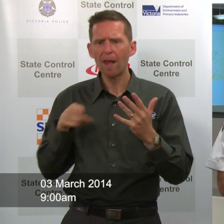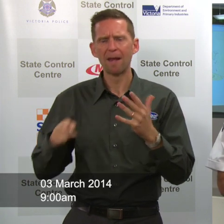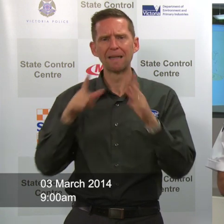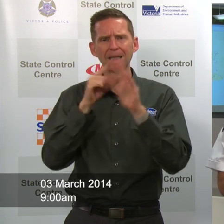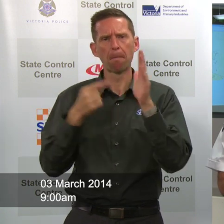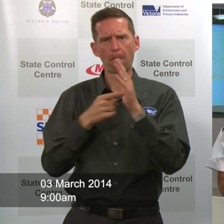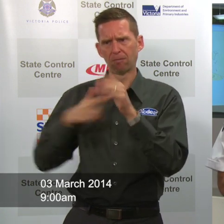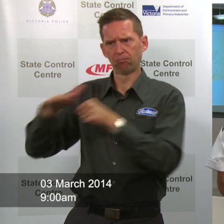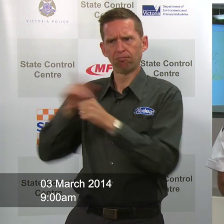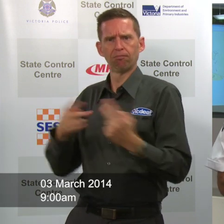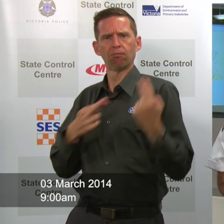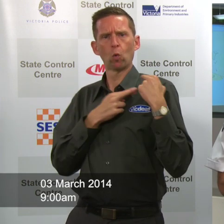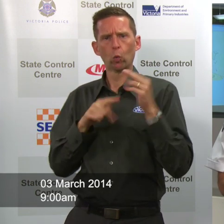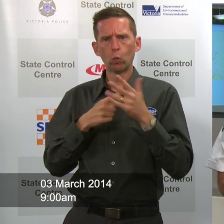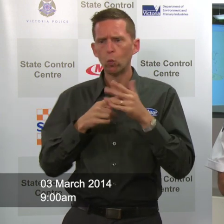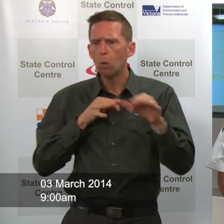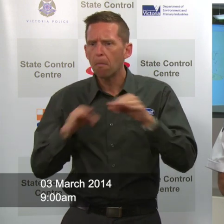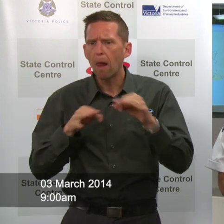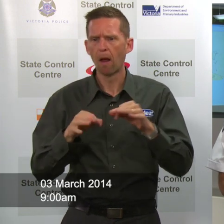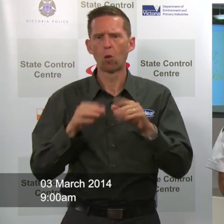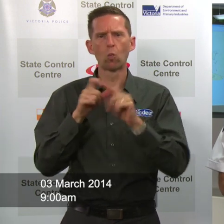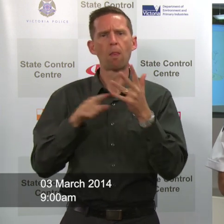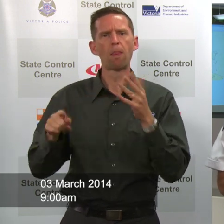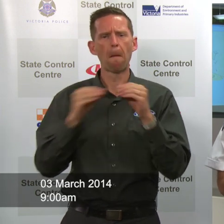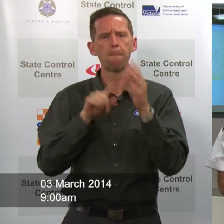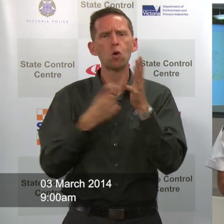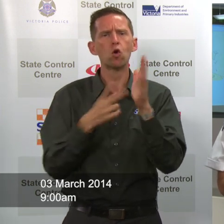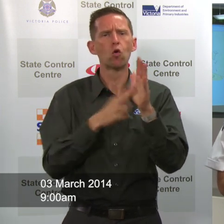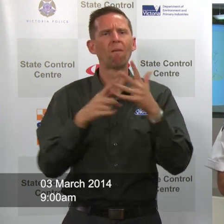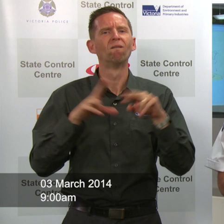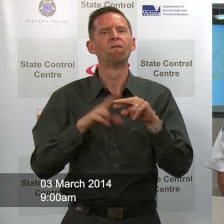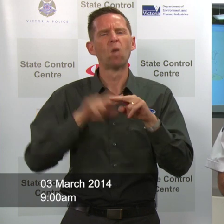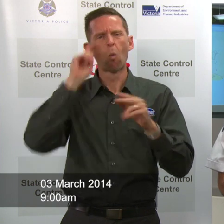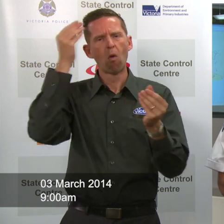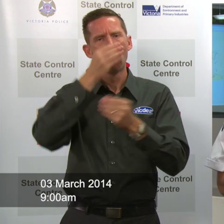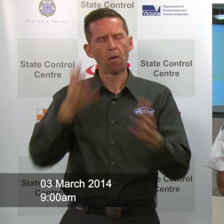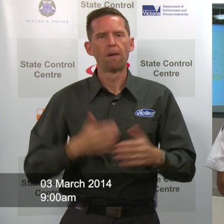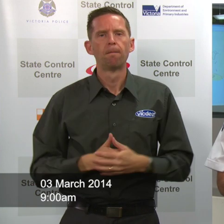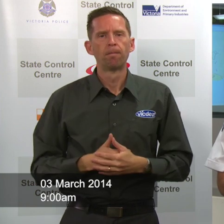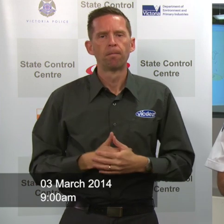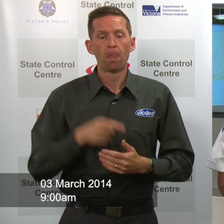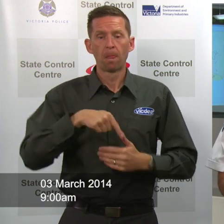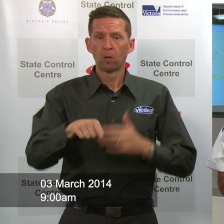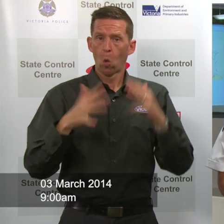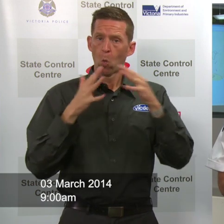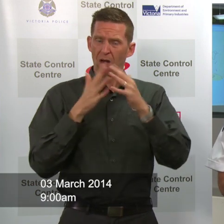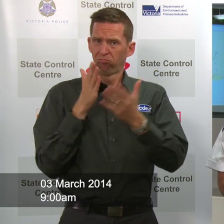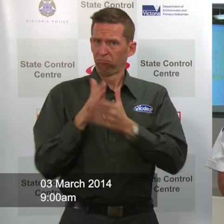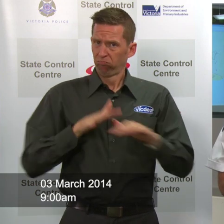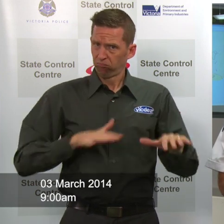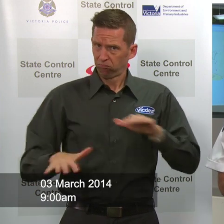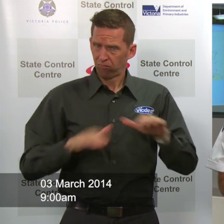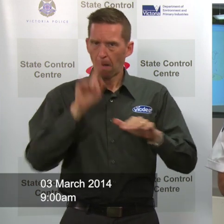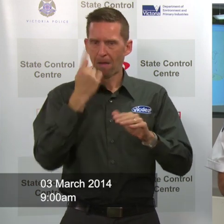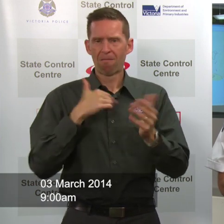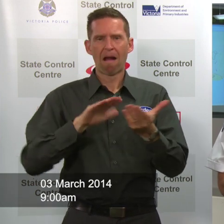that's part of their website and part of the notification process. So it's still a busy week but we certainly welcome the fact that summer's